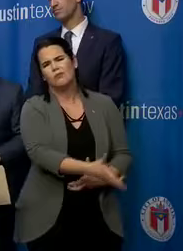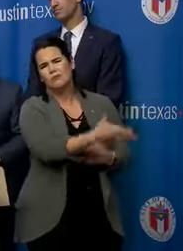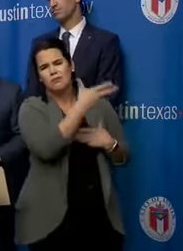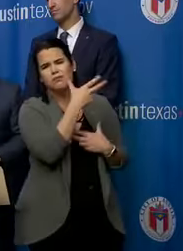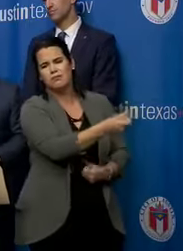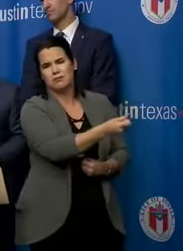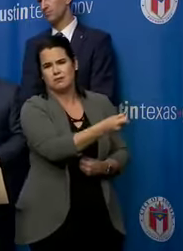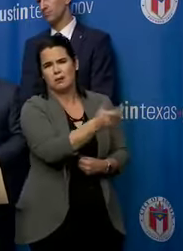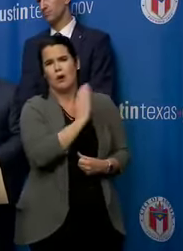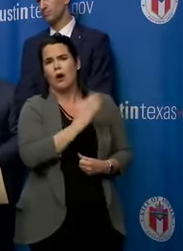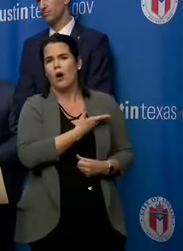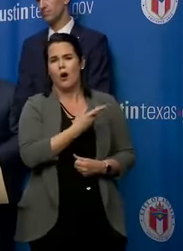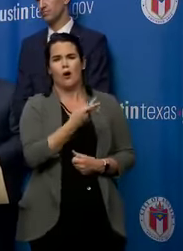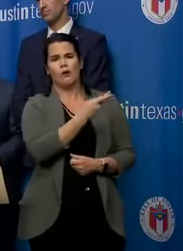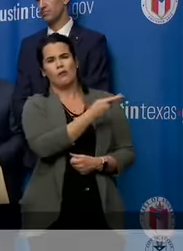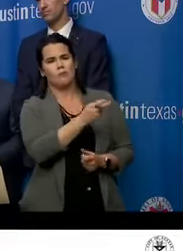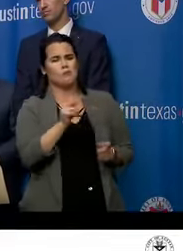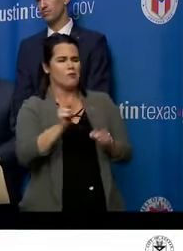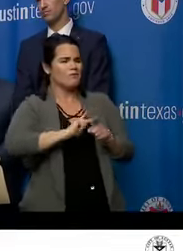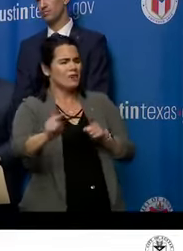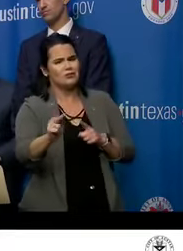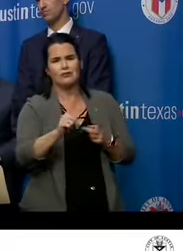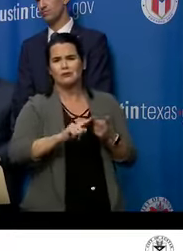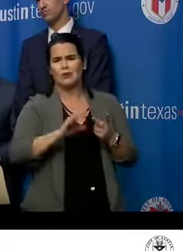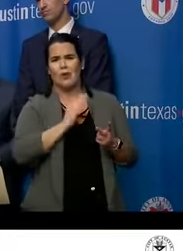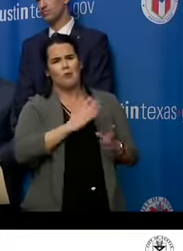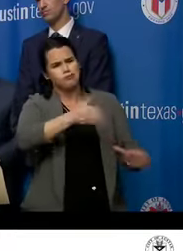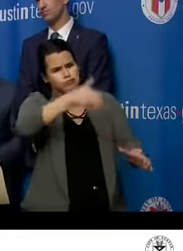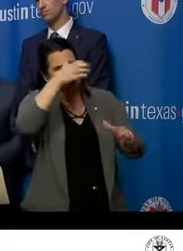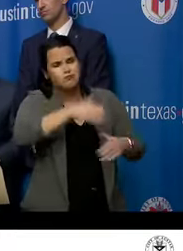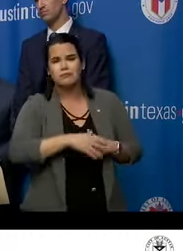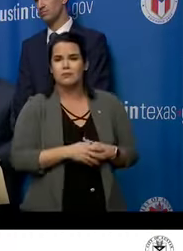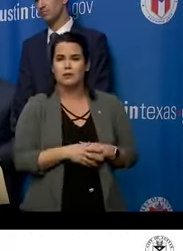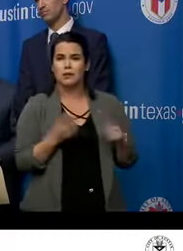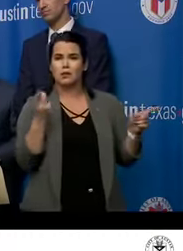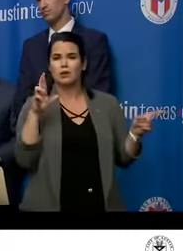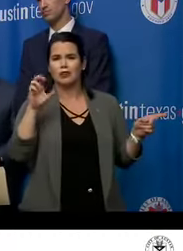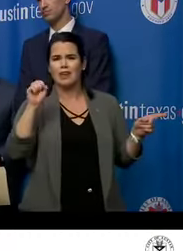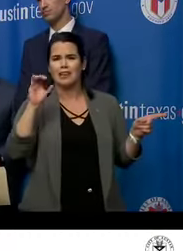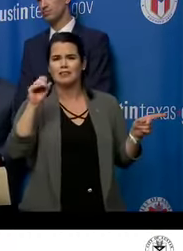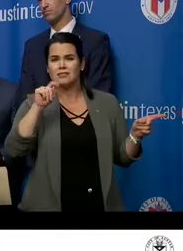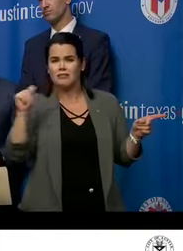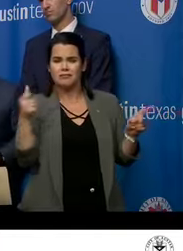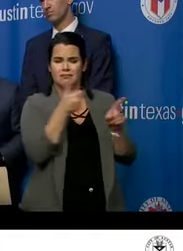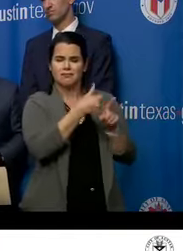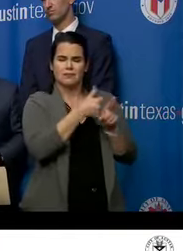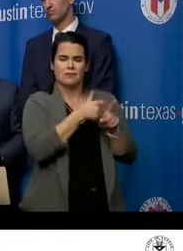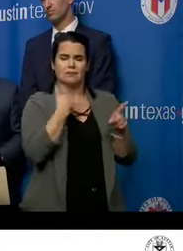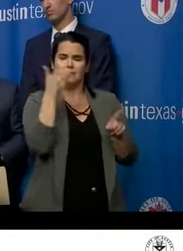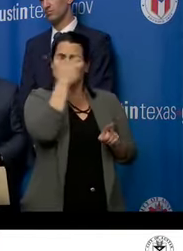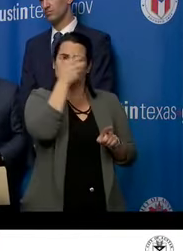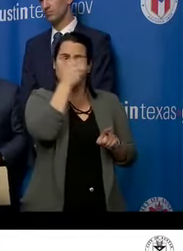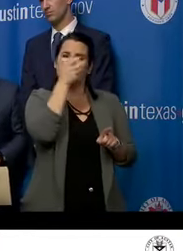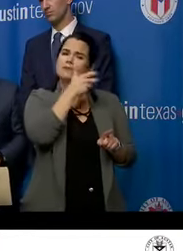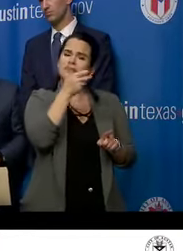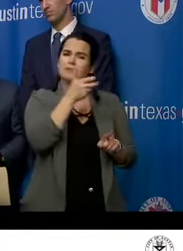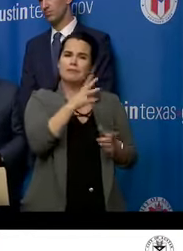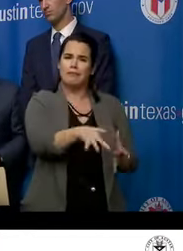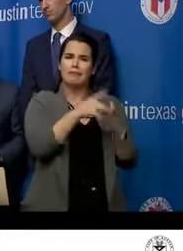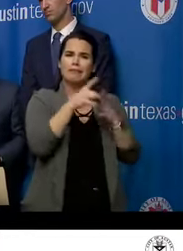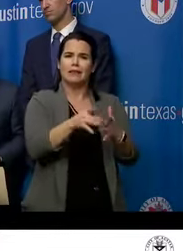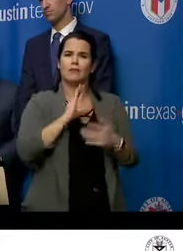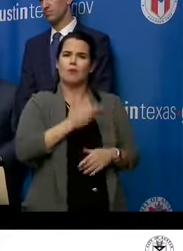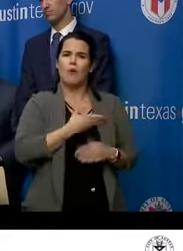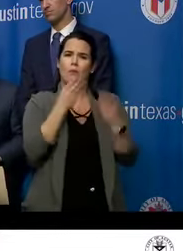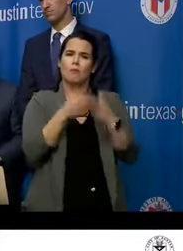our public health professionals and expertise. Dr. Escott has been tremendous at being at the head of our public